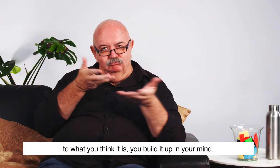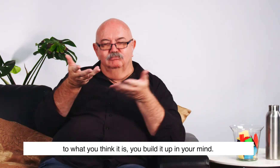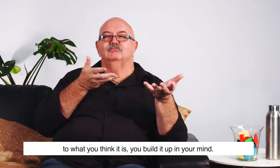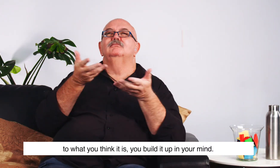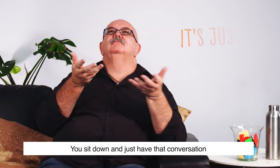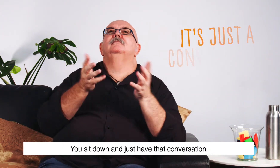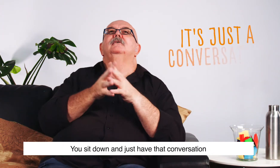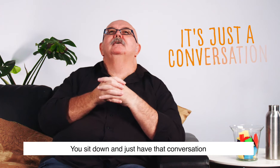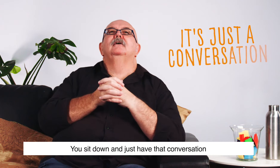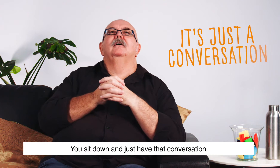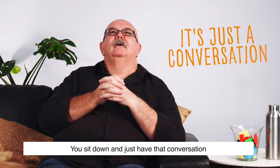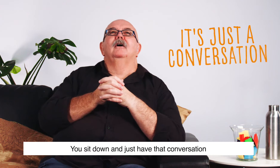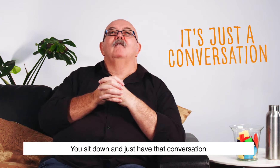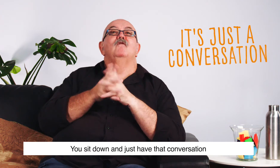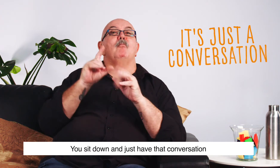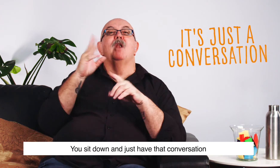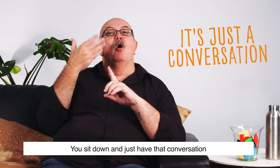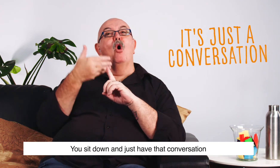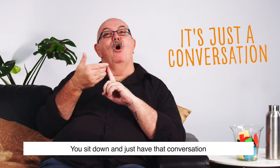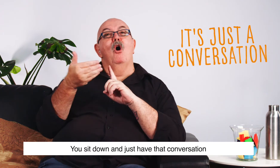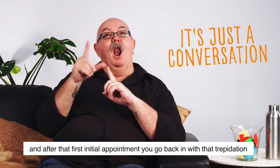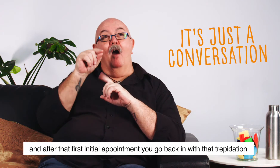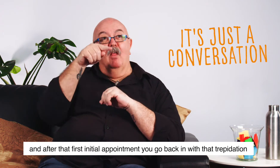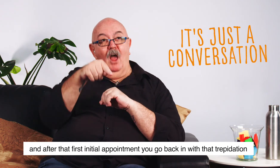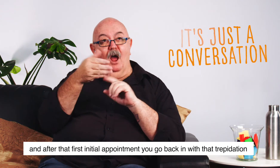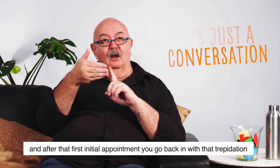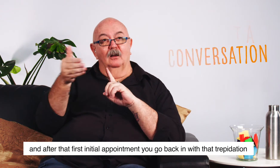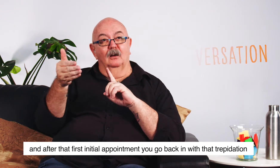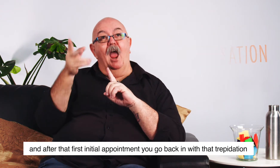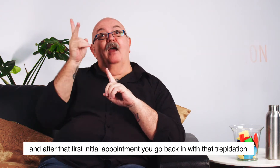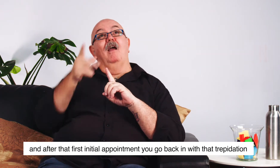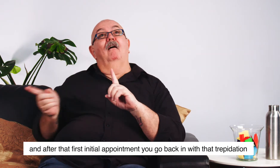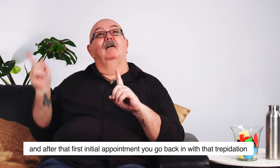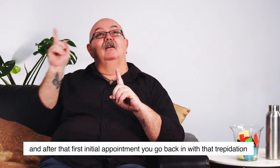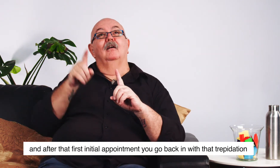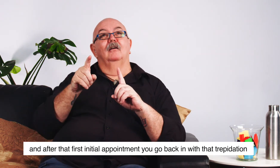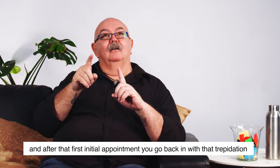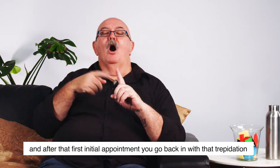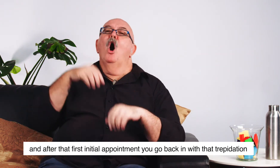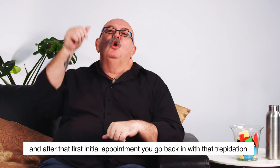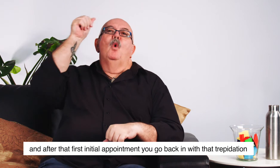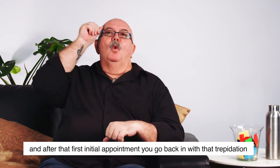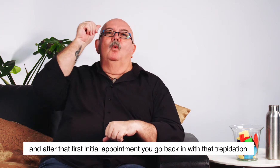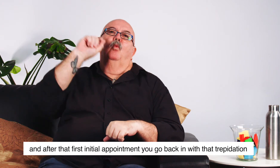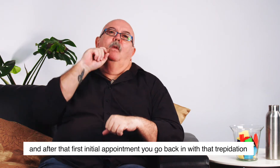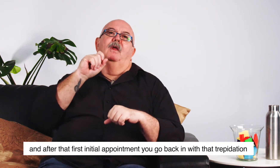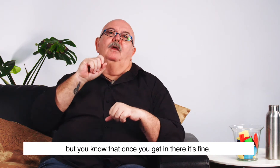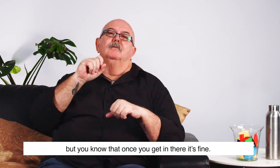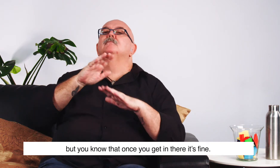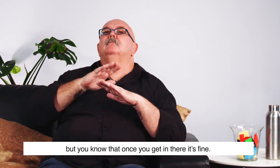mind. You sit down and you just have that conversation, and from after that first initial appointment, you sort of go back in with that trepidation, but you